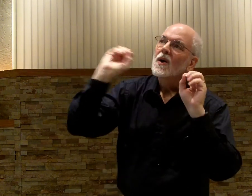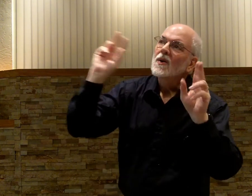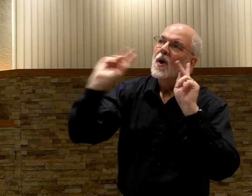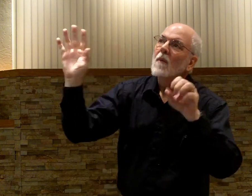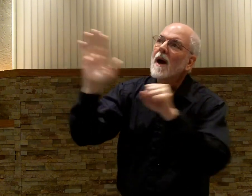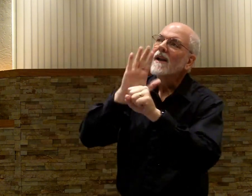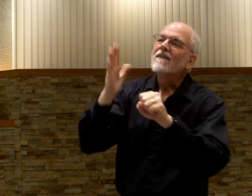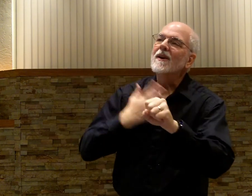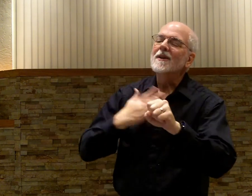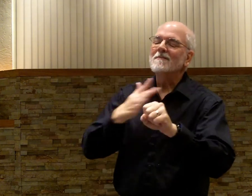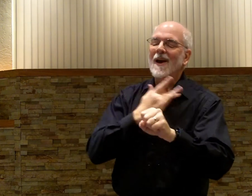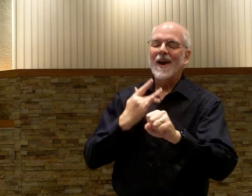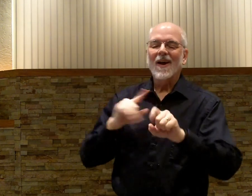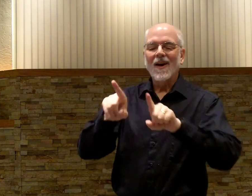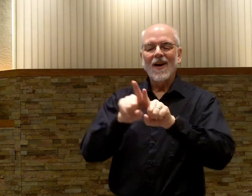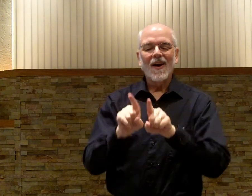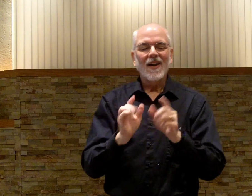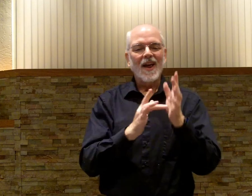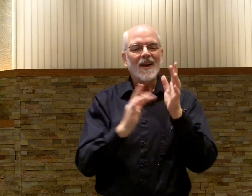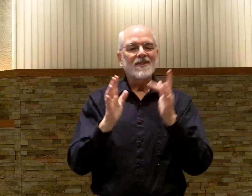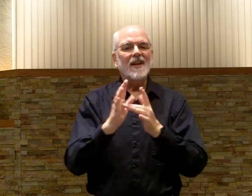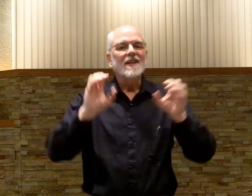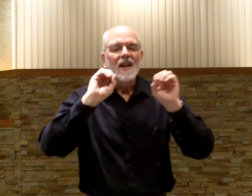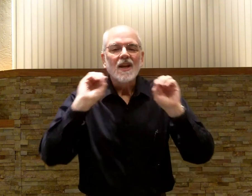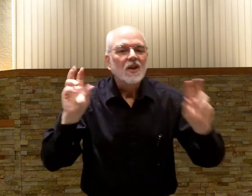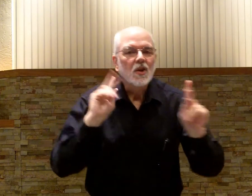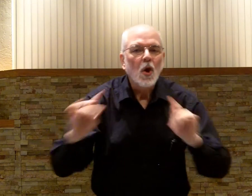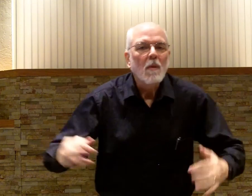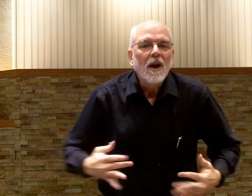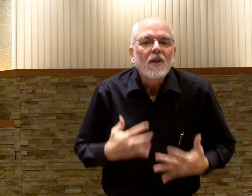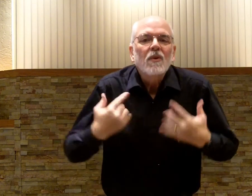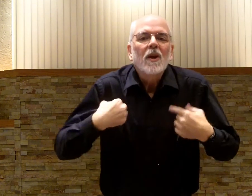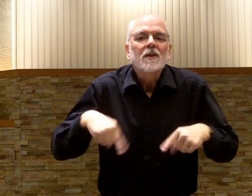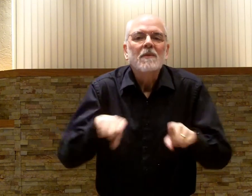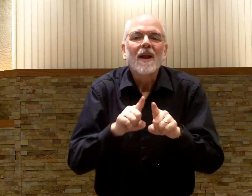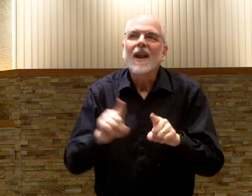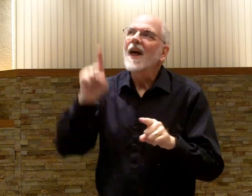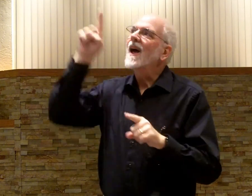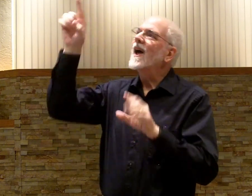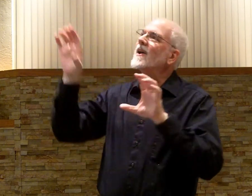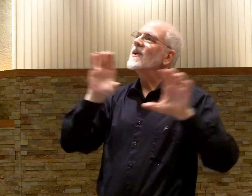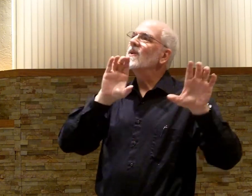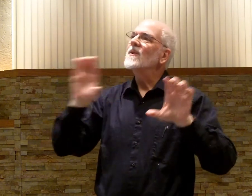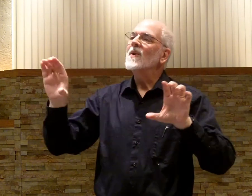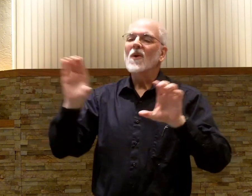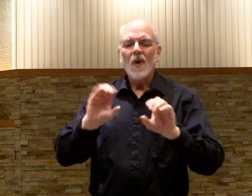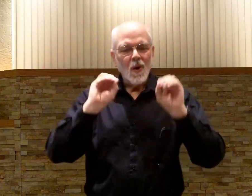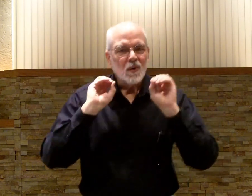Nobody fills my heart like Jesus. Nobody thrills me like you do. Oh,